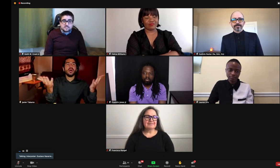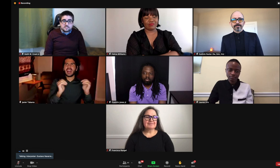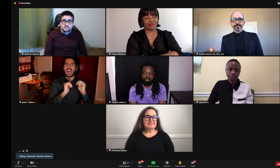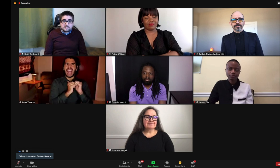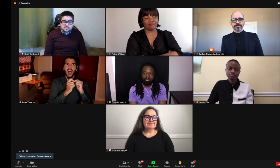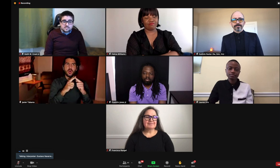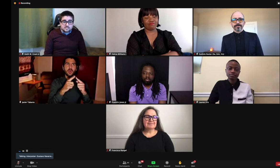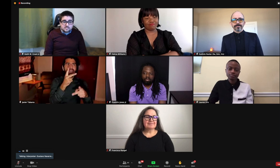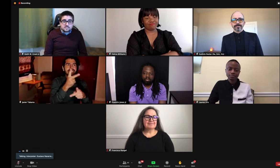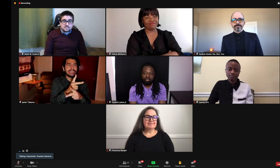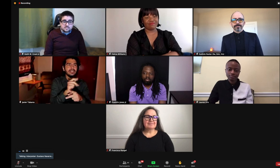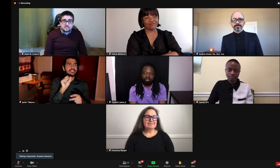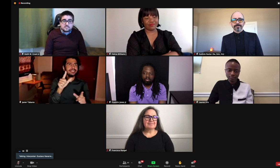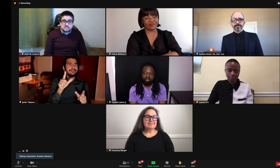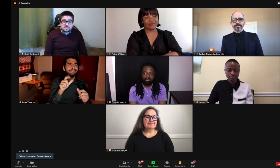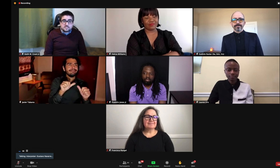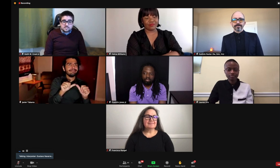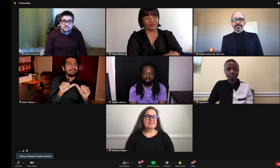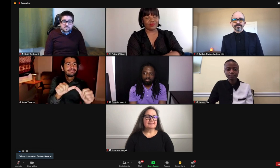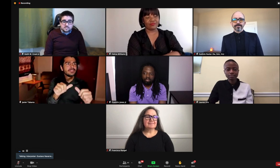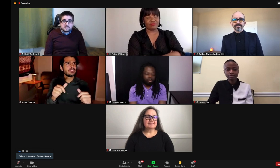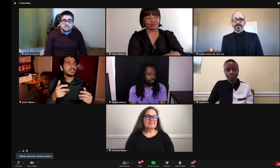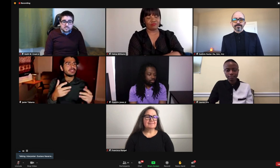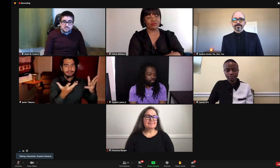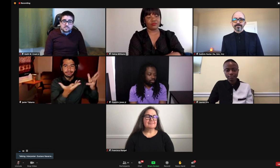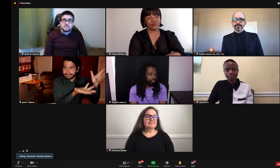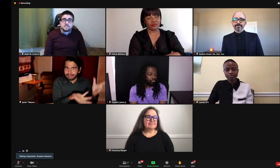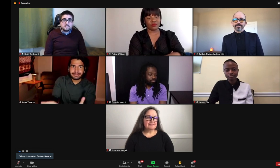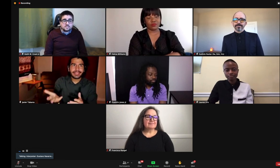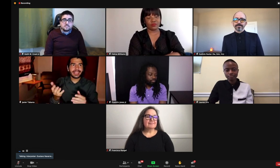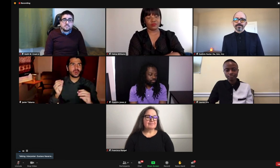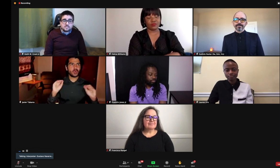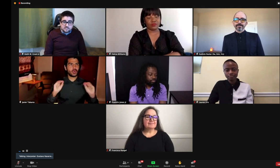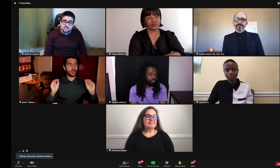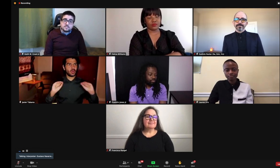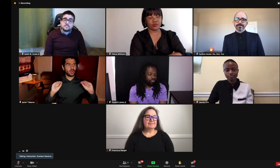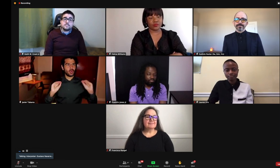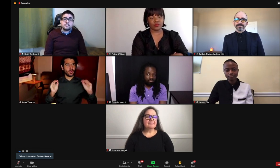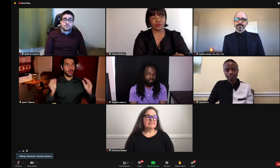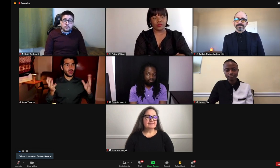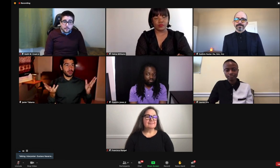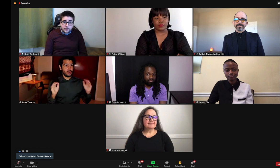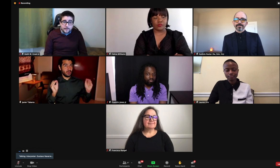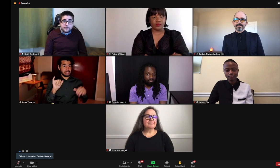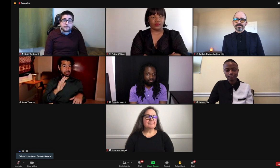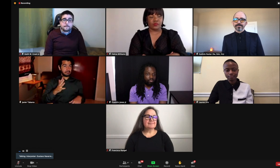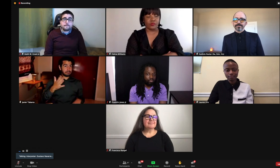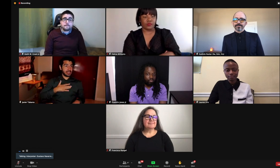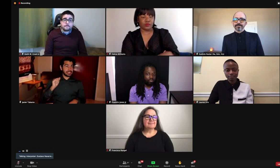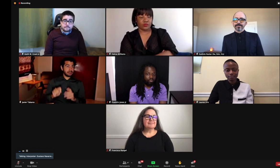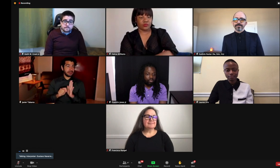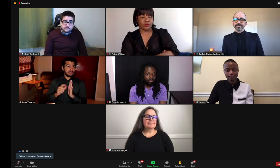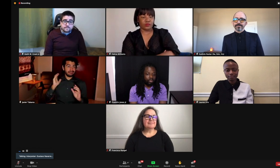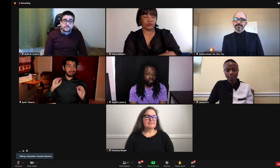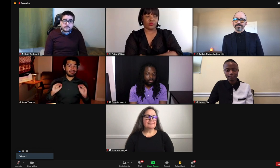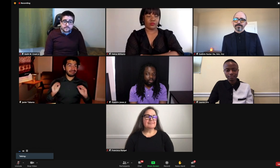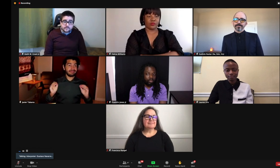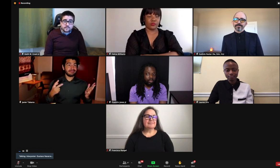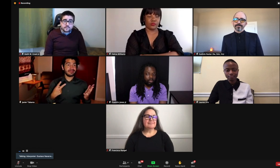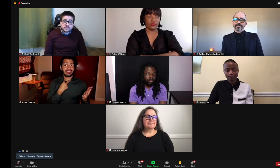any access to resources in ASL, me being their only deaf child. So when I was growing